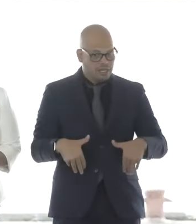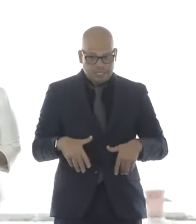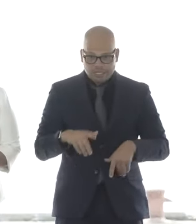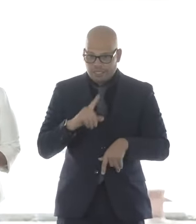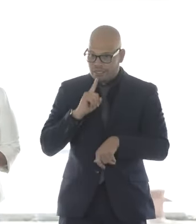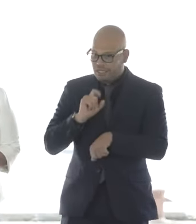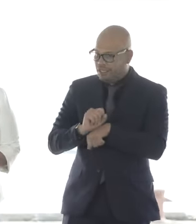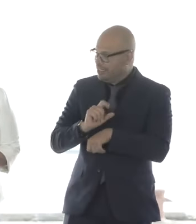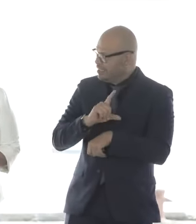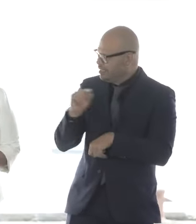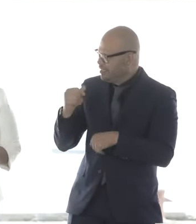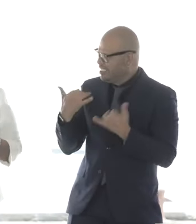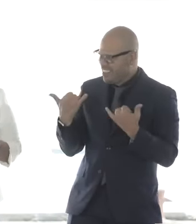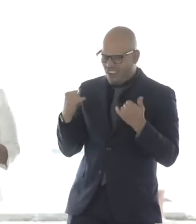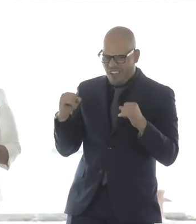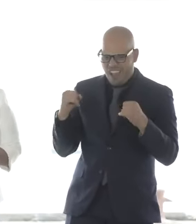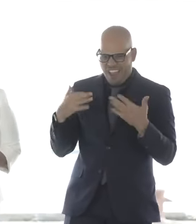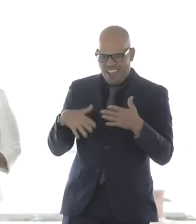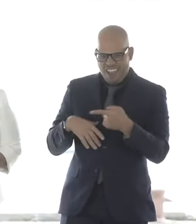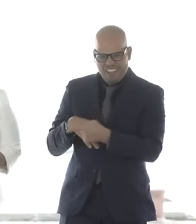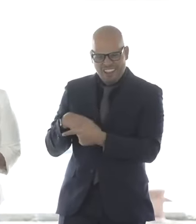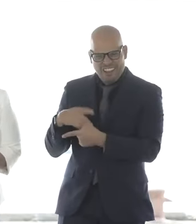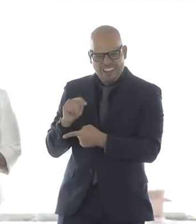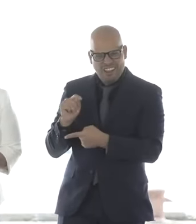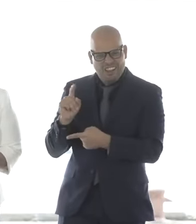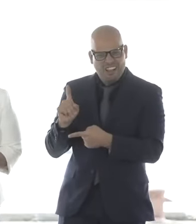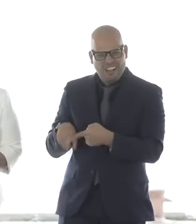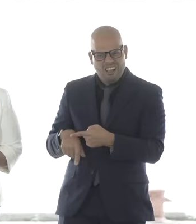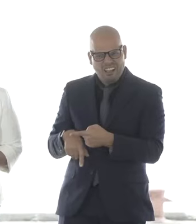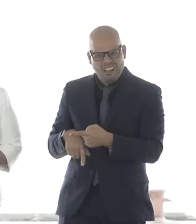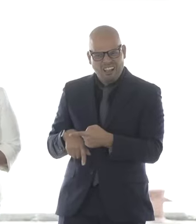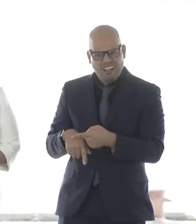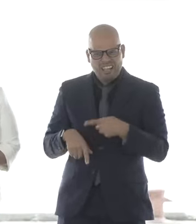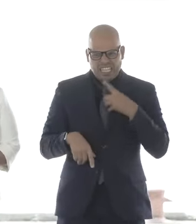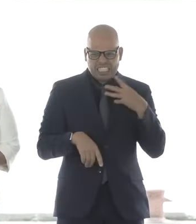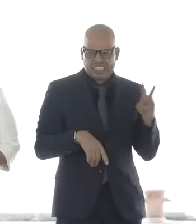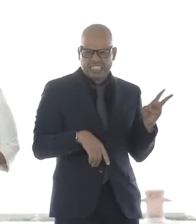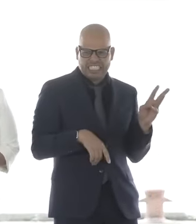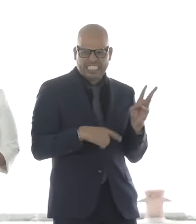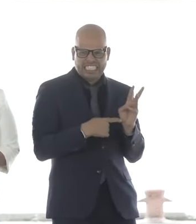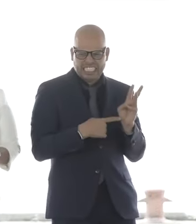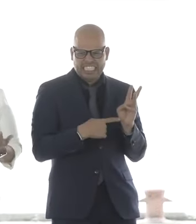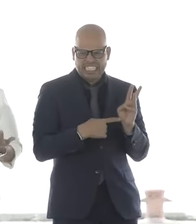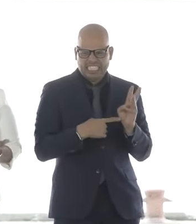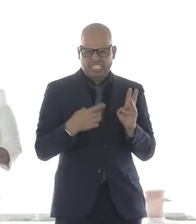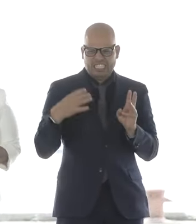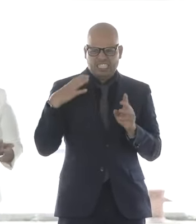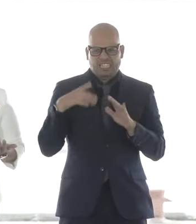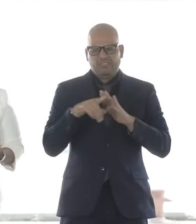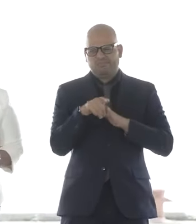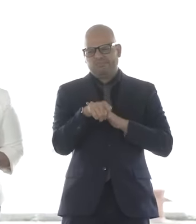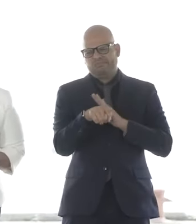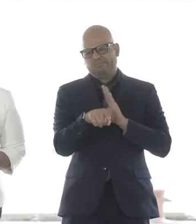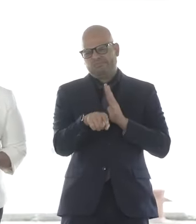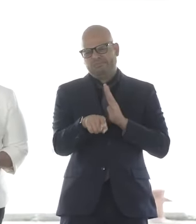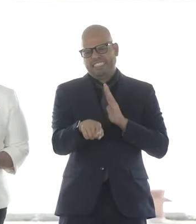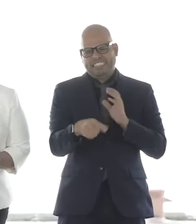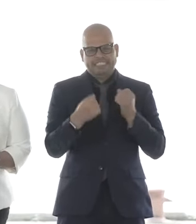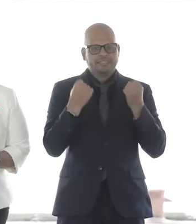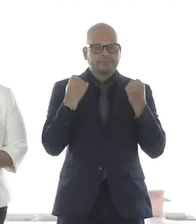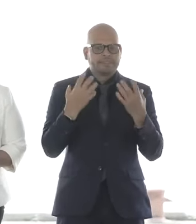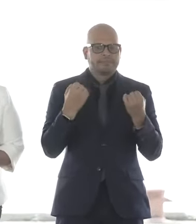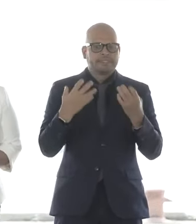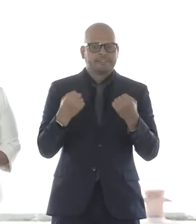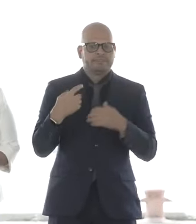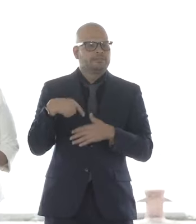we had folks putting it all on the line. Many of you drove across Derby Street to get here. Elias Haskett Derby, first